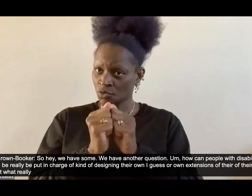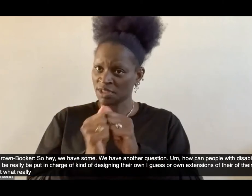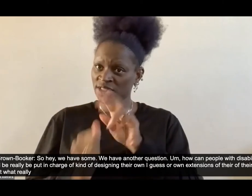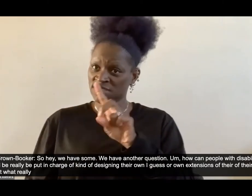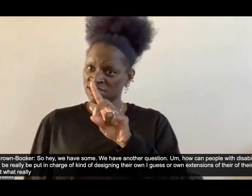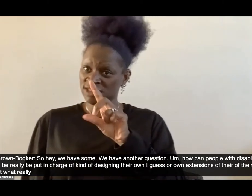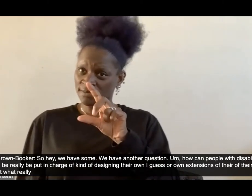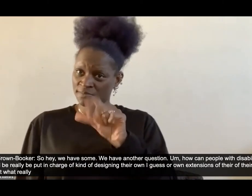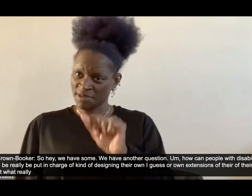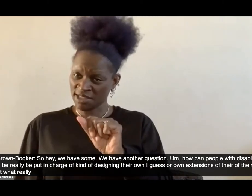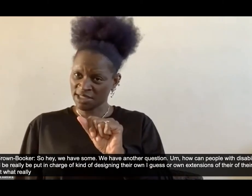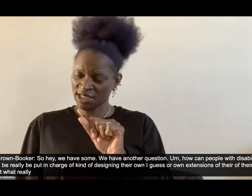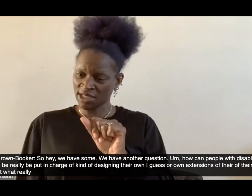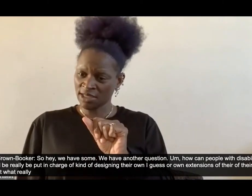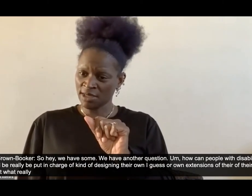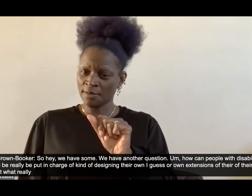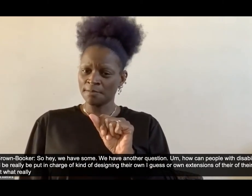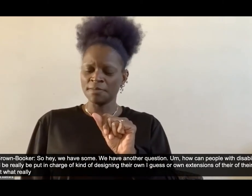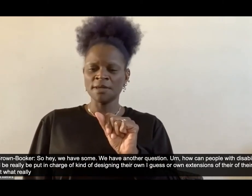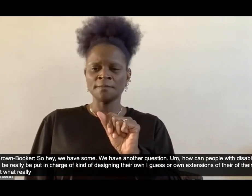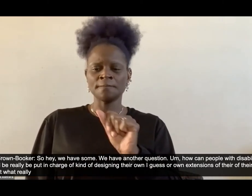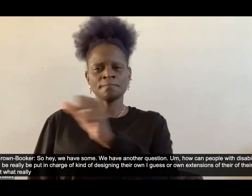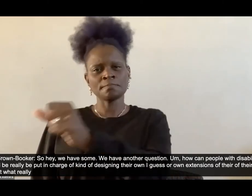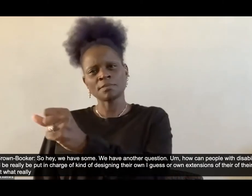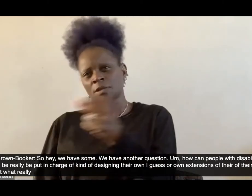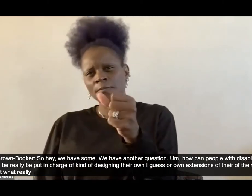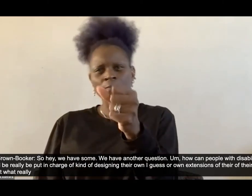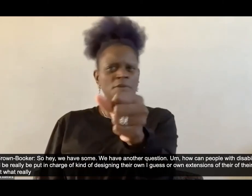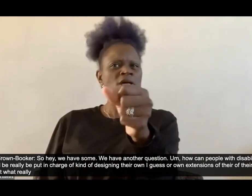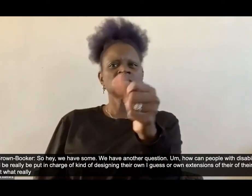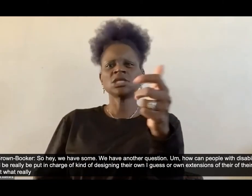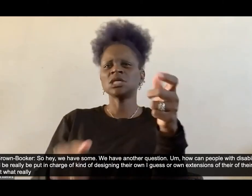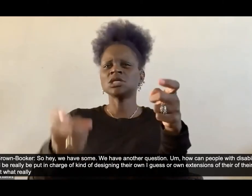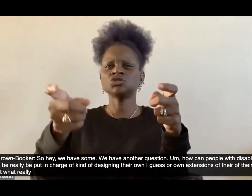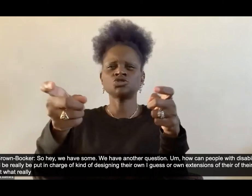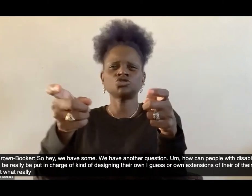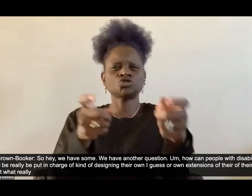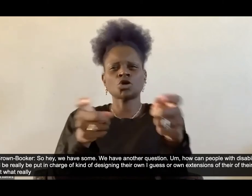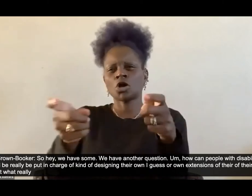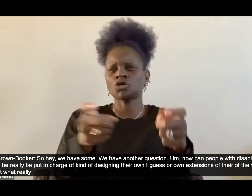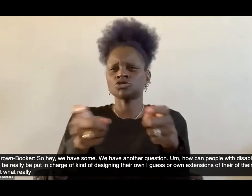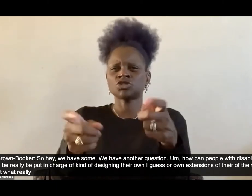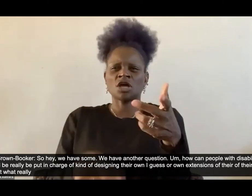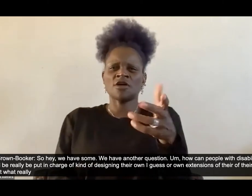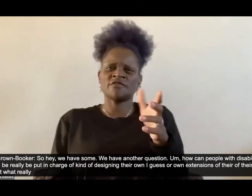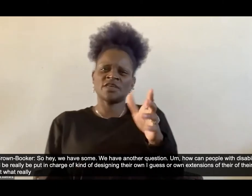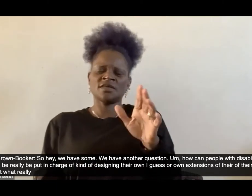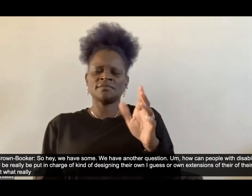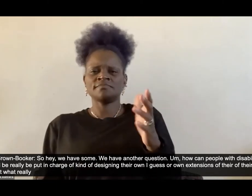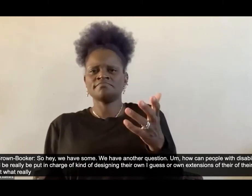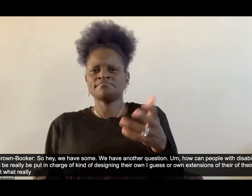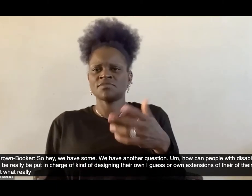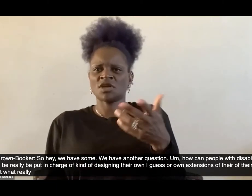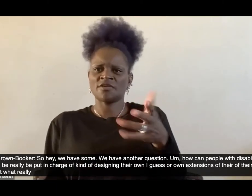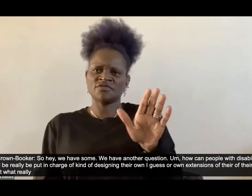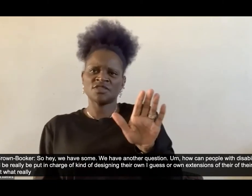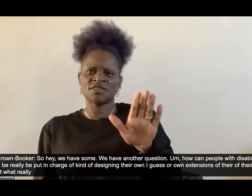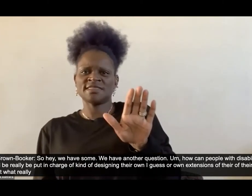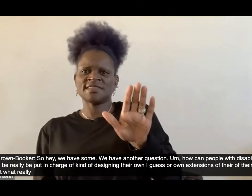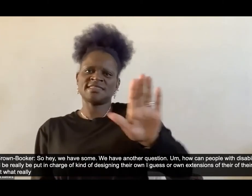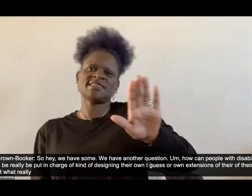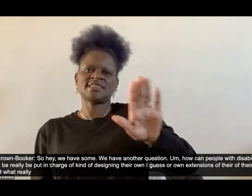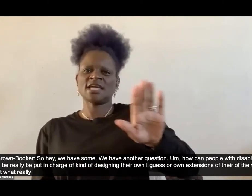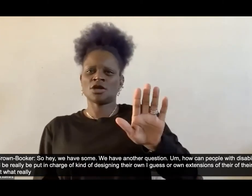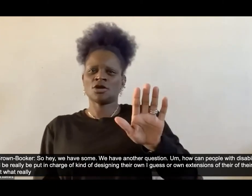of kind of designing um their own i guess their own extensions of their of their of their body and